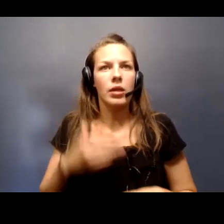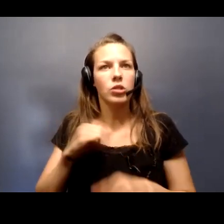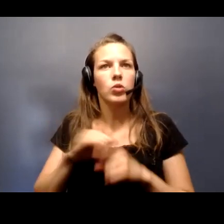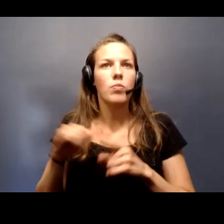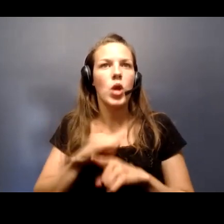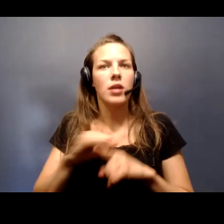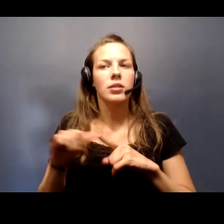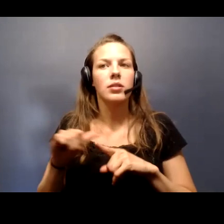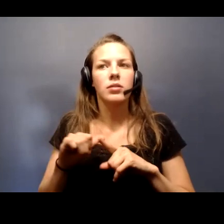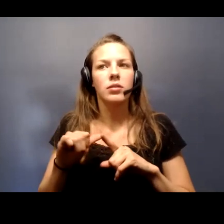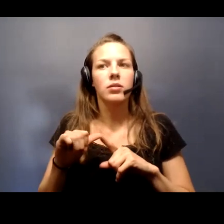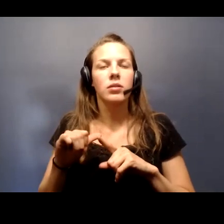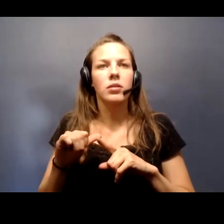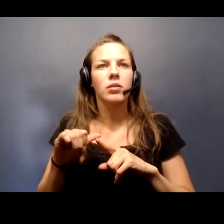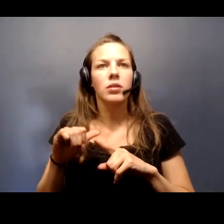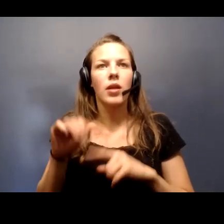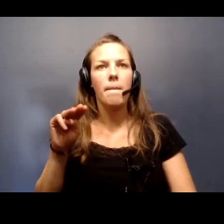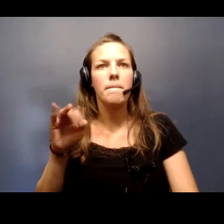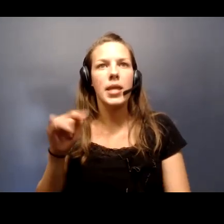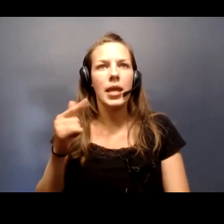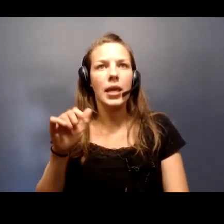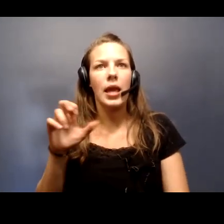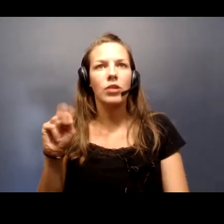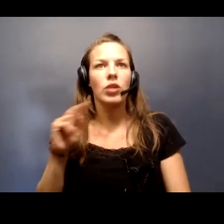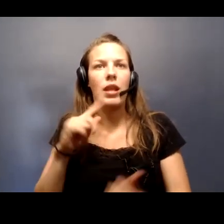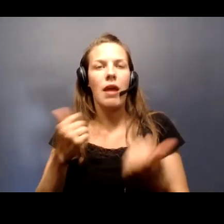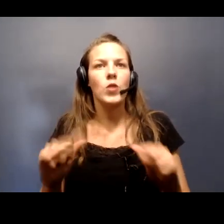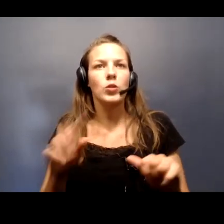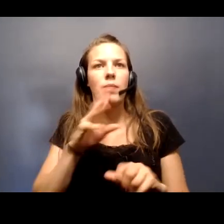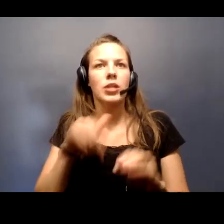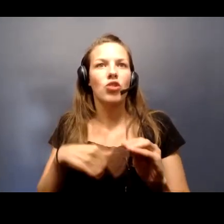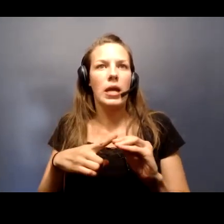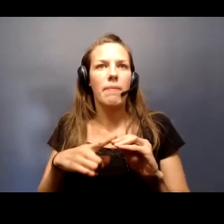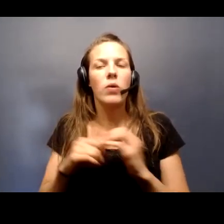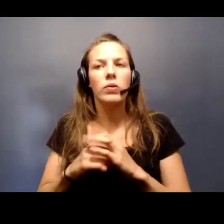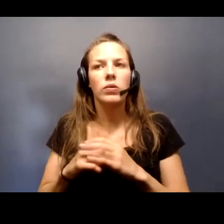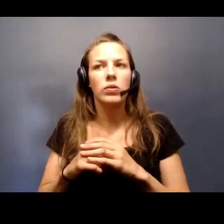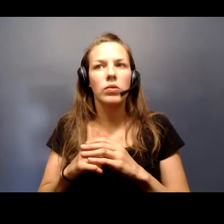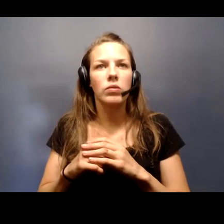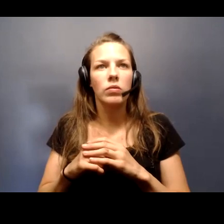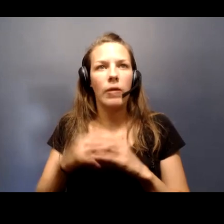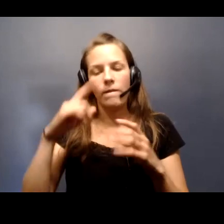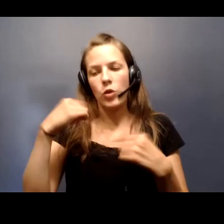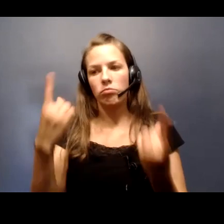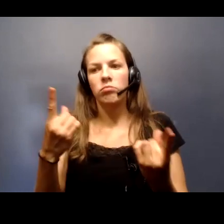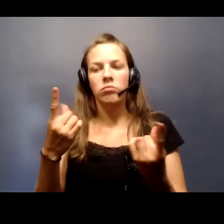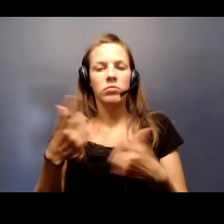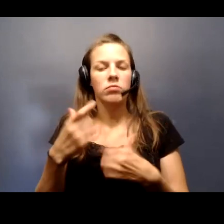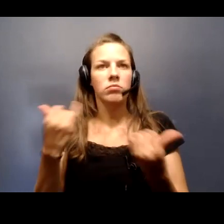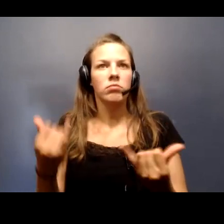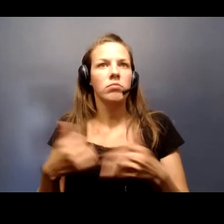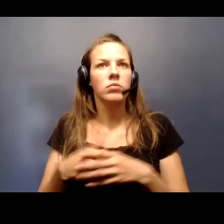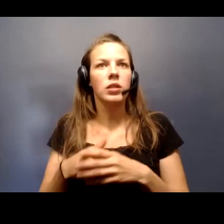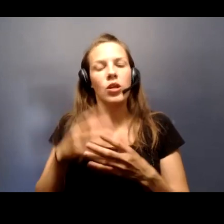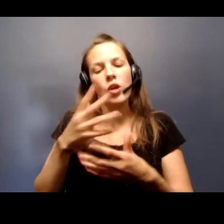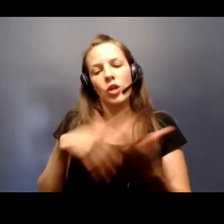the mitigation efforts that we've been talking about for quite some period of time, social